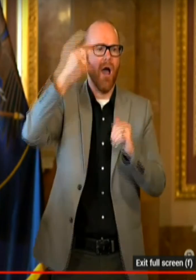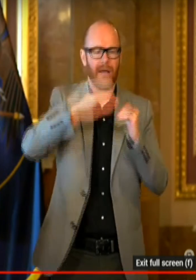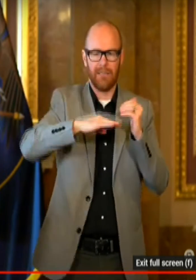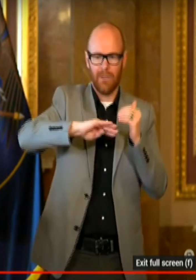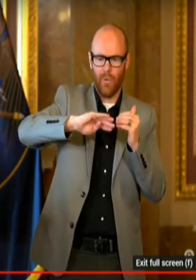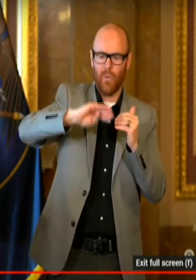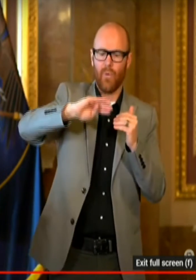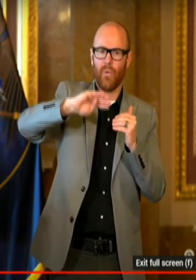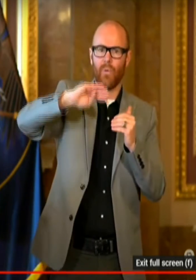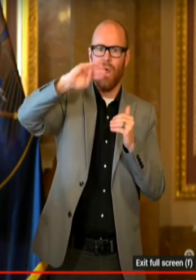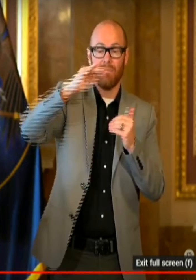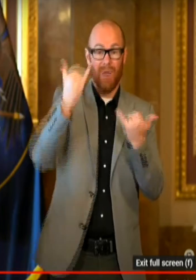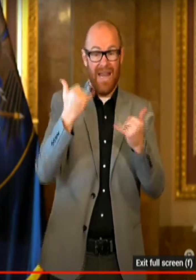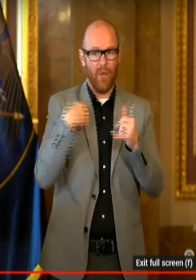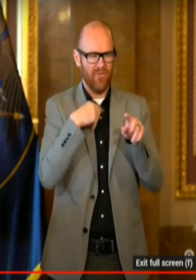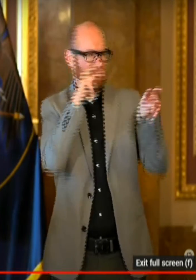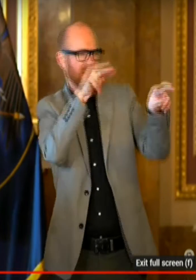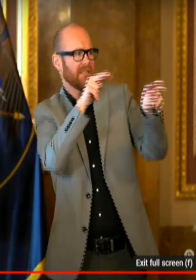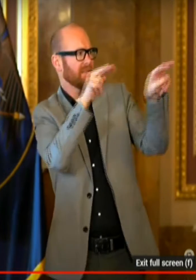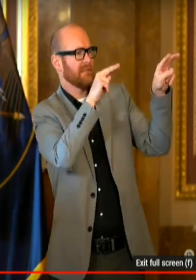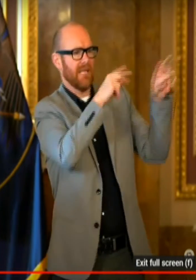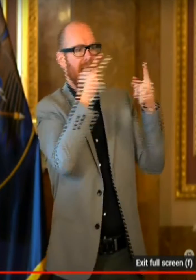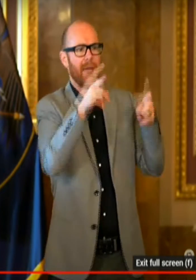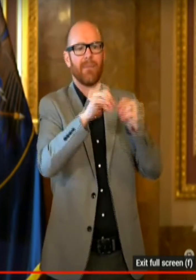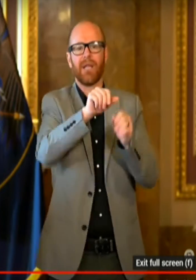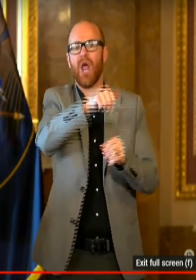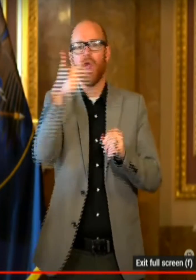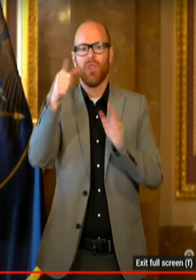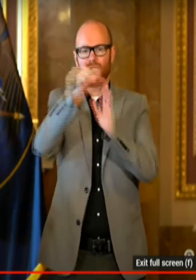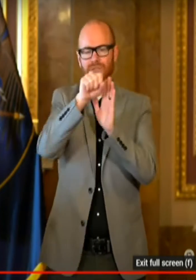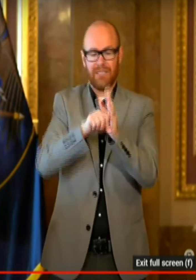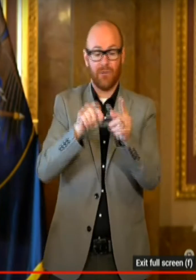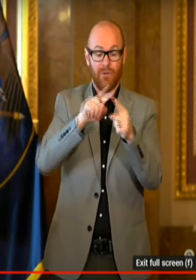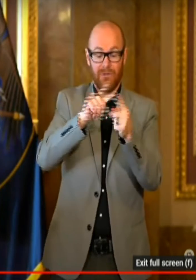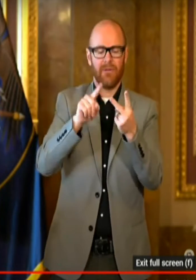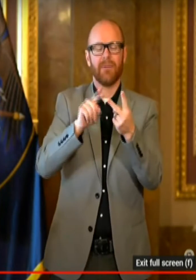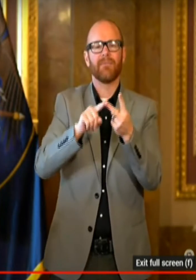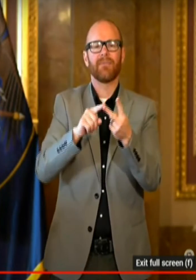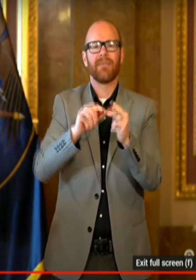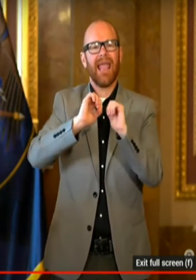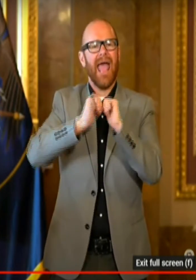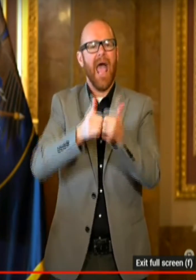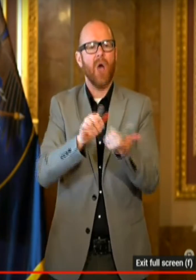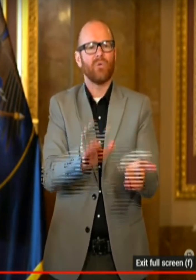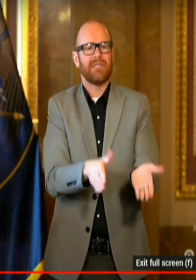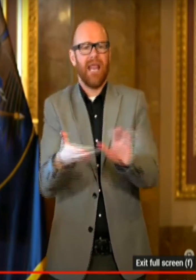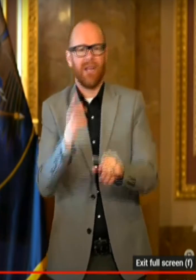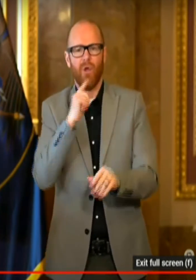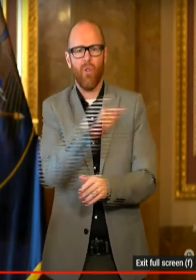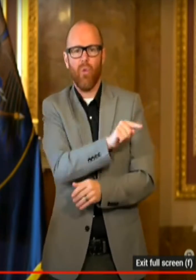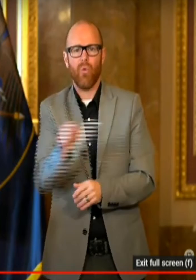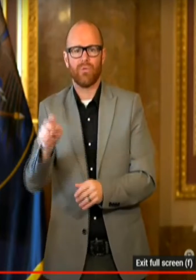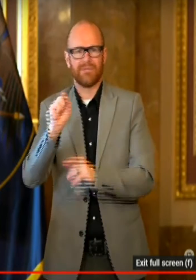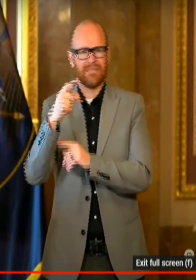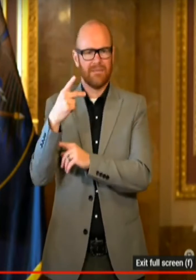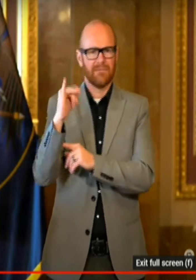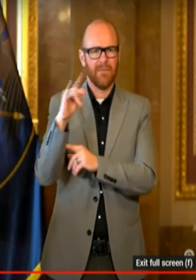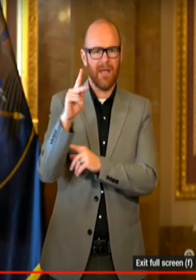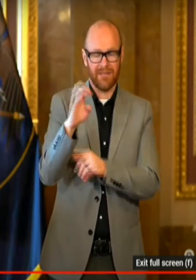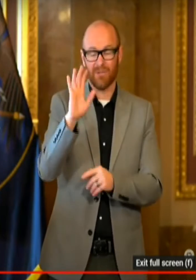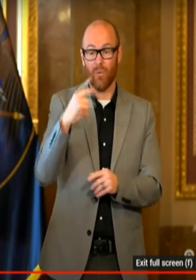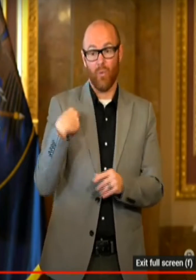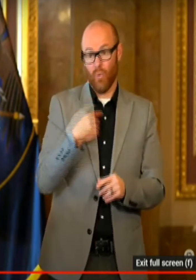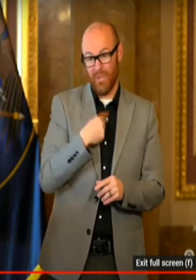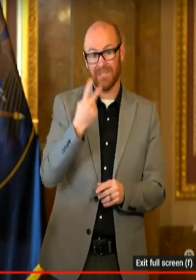it's happening in other places. And, two, how deadly are those spikes? We saw for the first time, as